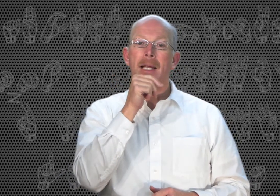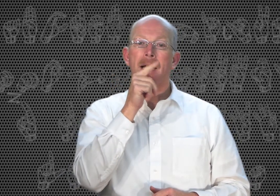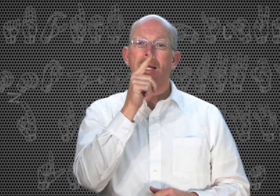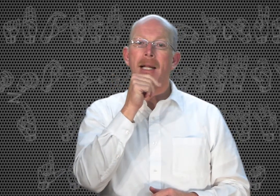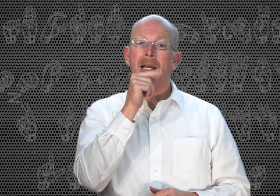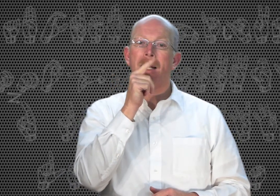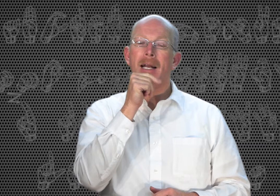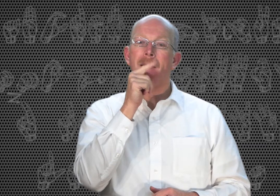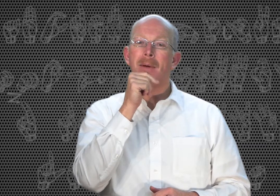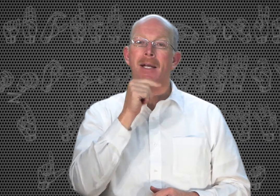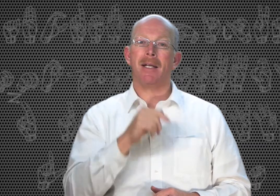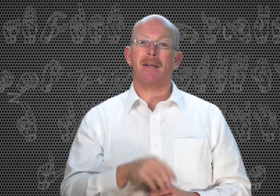Lemon.